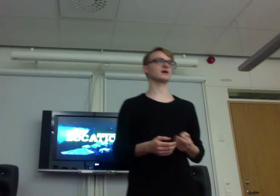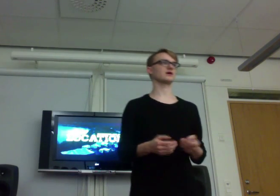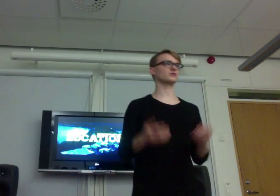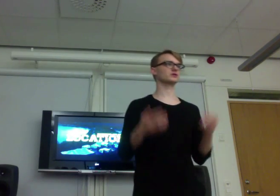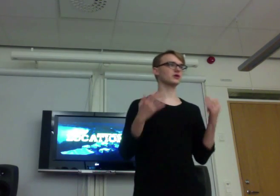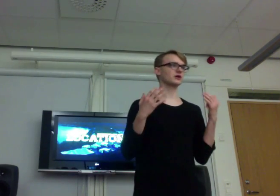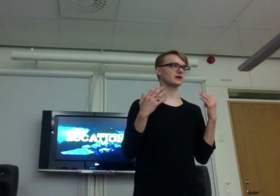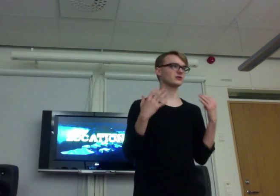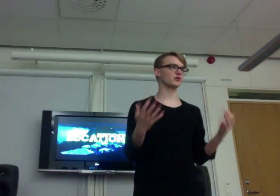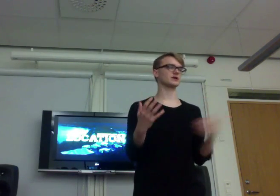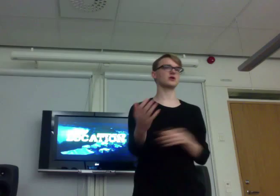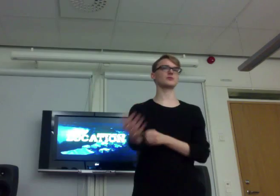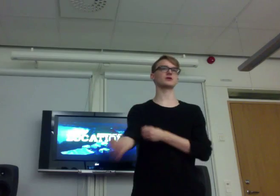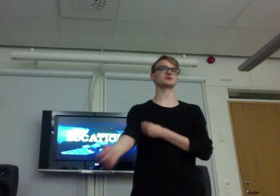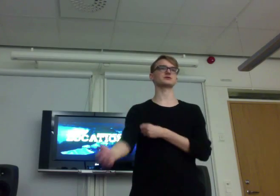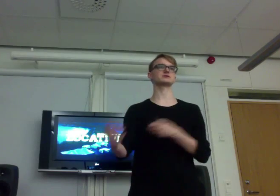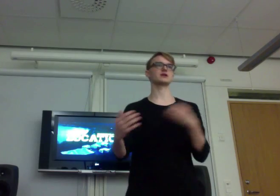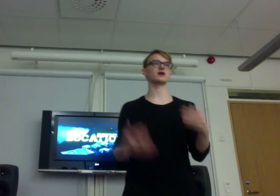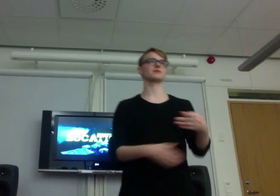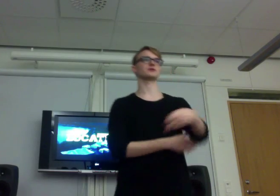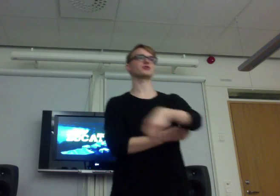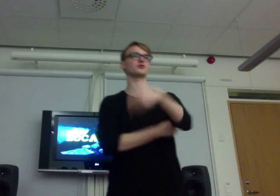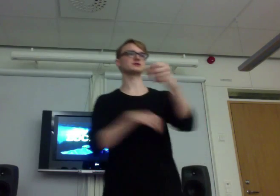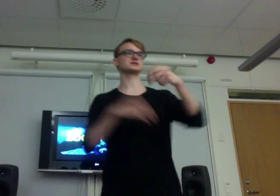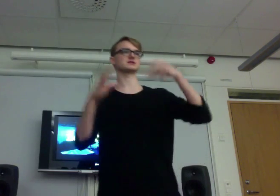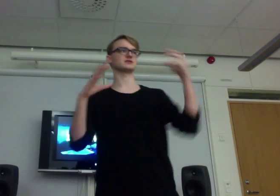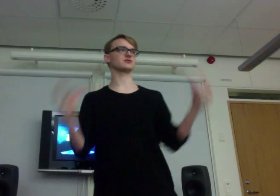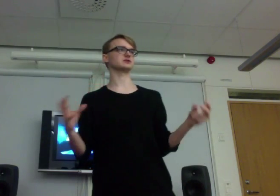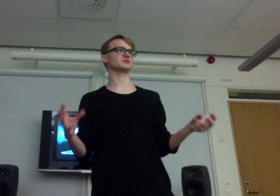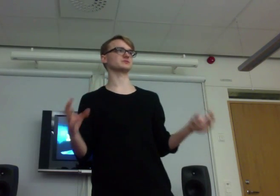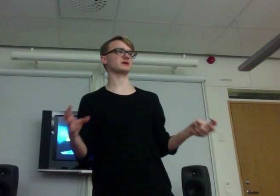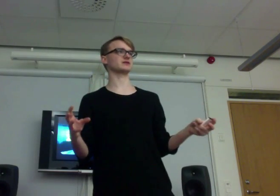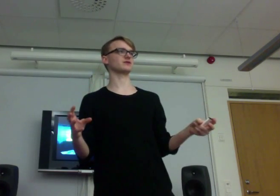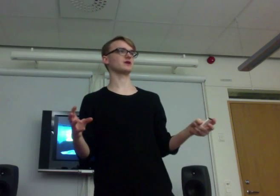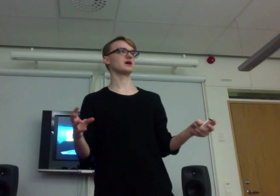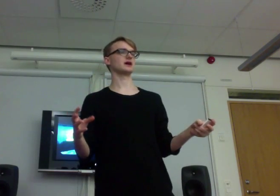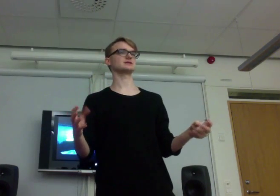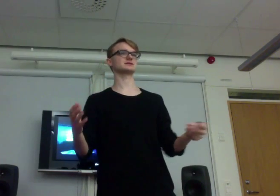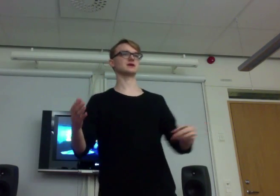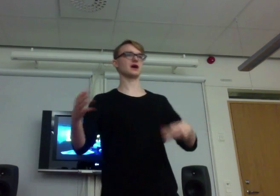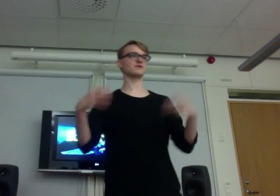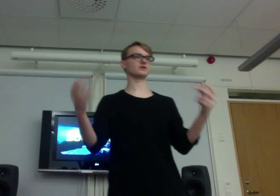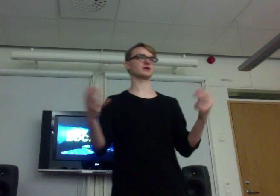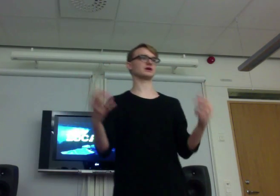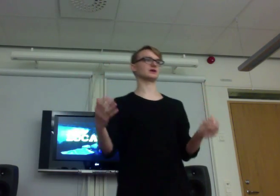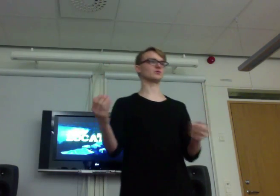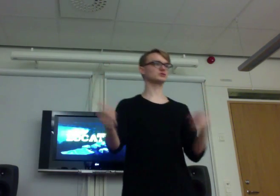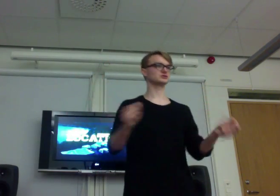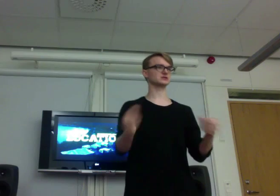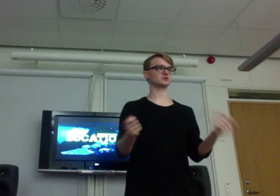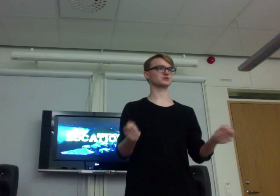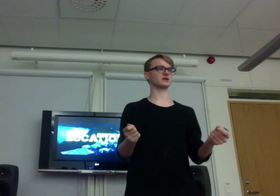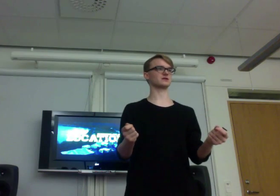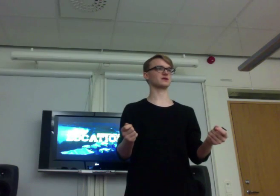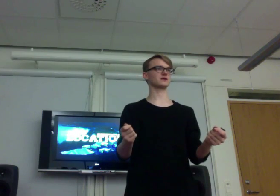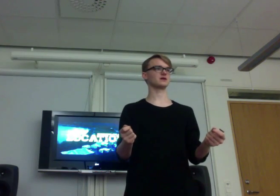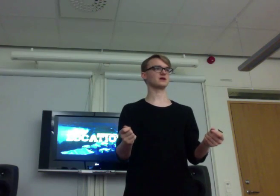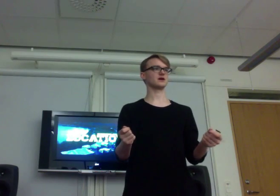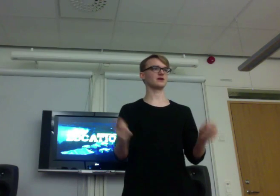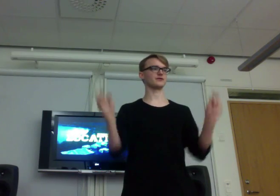We talk... In the Nordic LARP culture, it's a lot about the 360 degrees perspective. It's everything. What you see is what you get. Everything